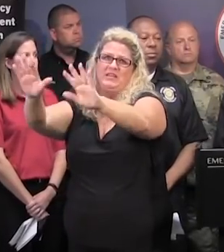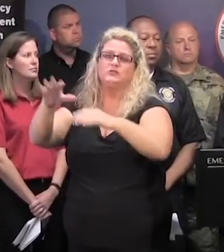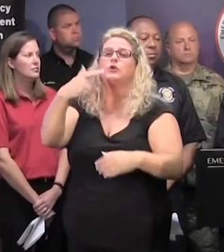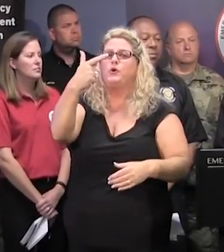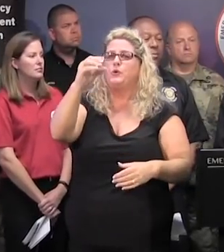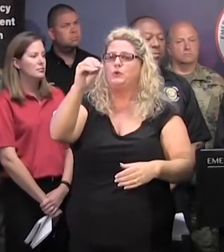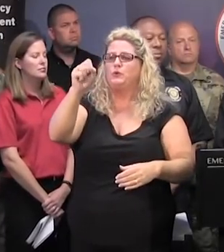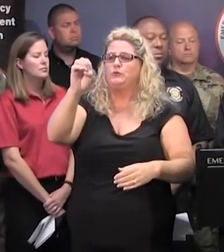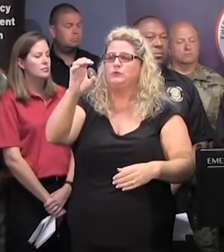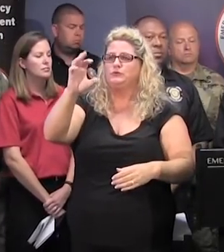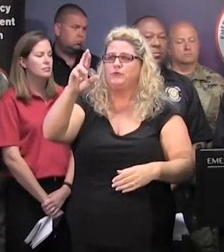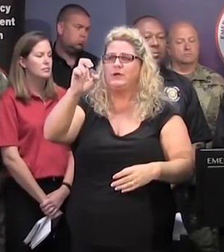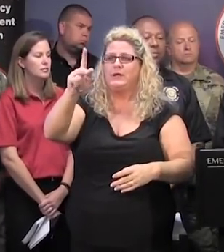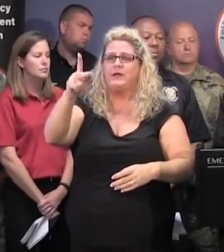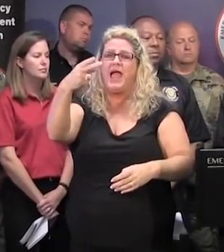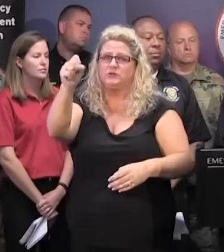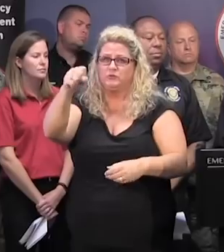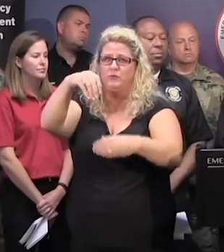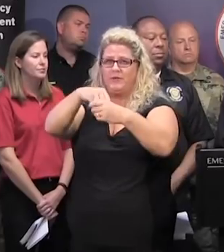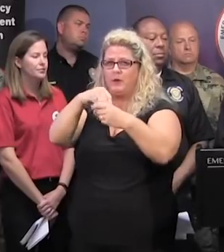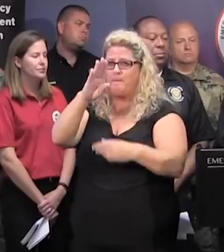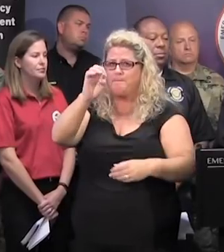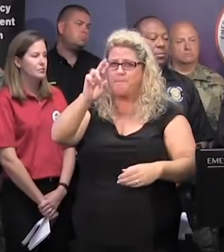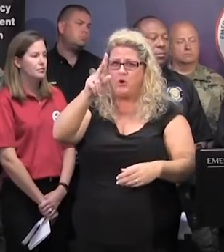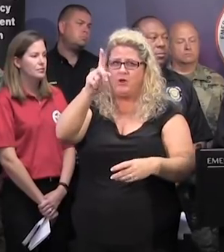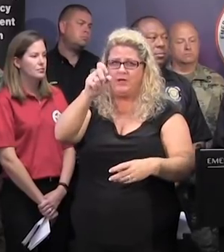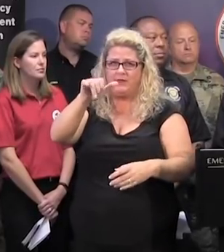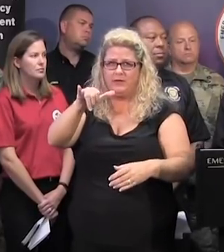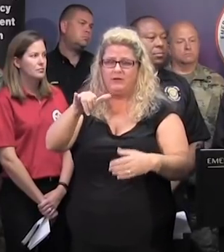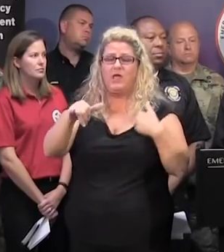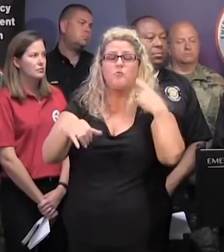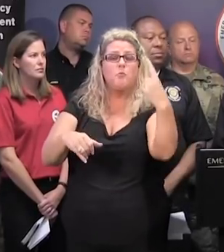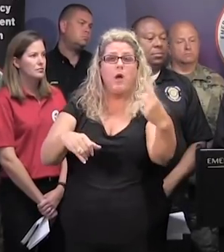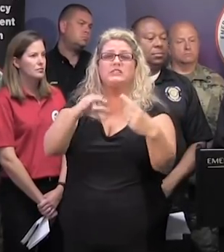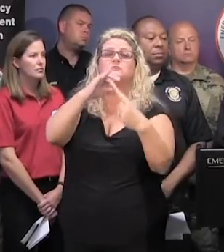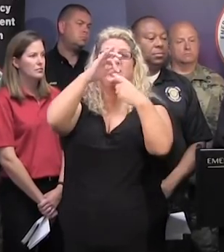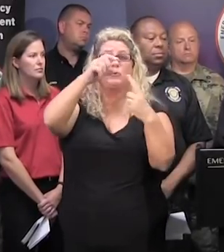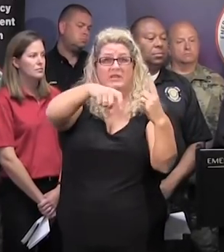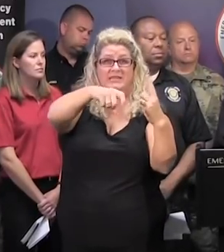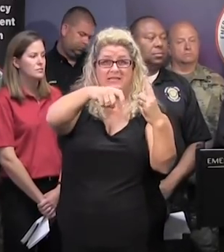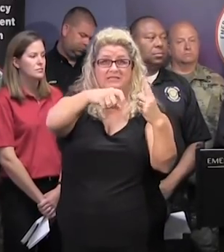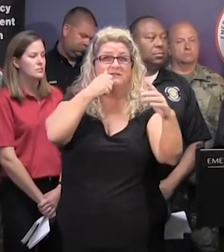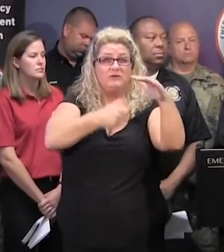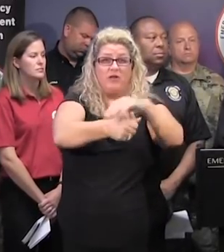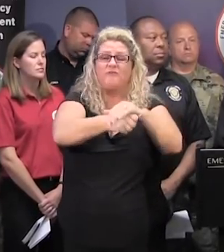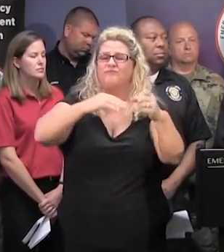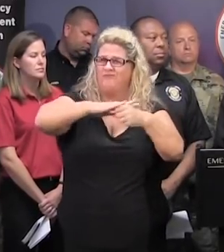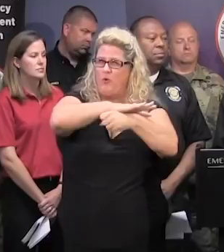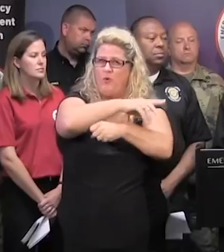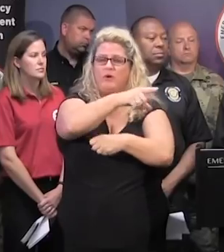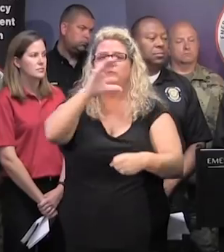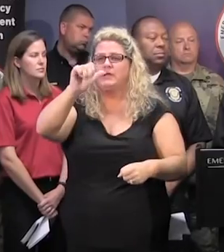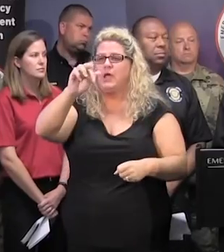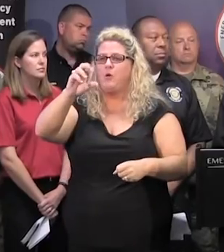Goose Creek High School in Berkeley County. We have one special medical needs shelter that is at capacity, and that's Carolina